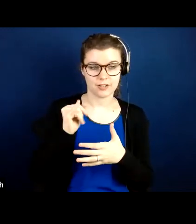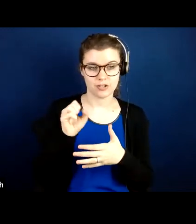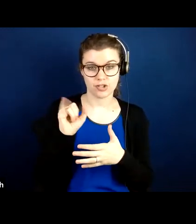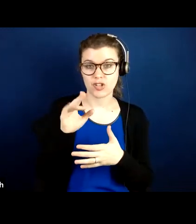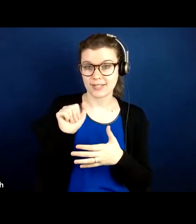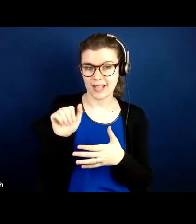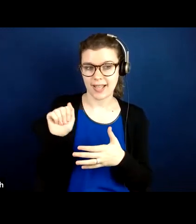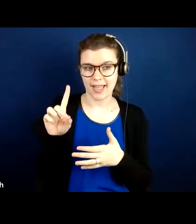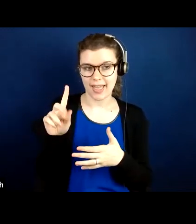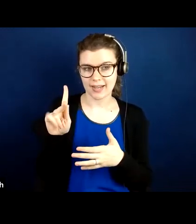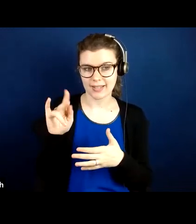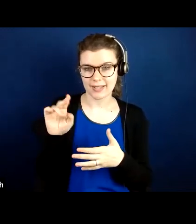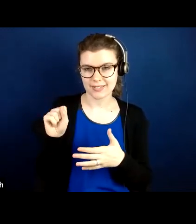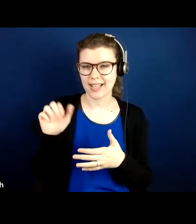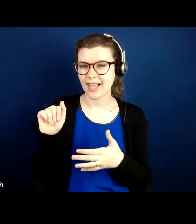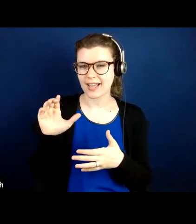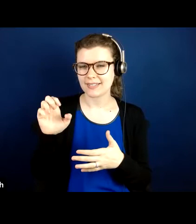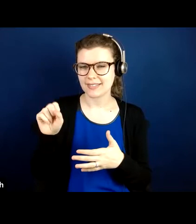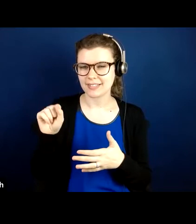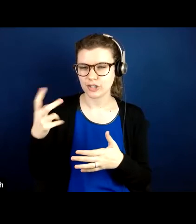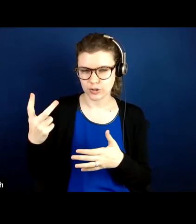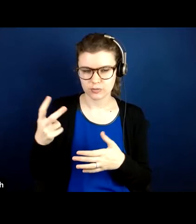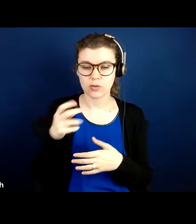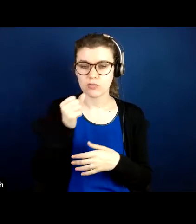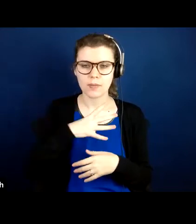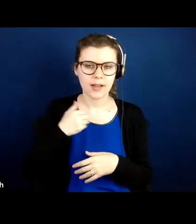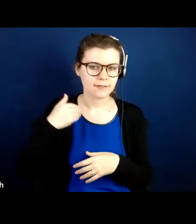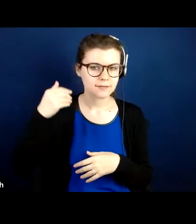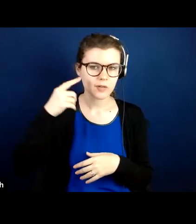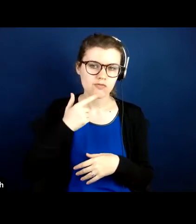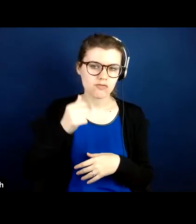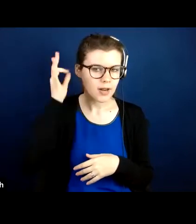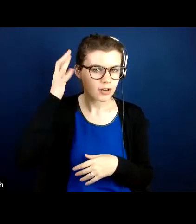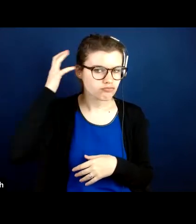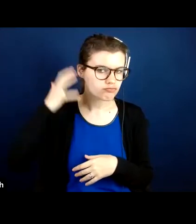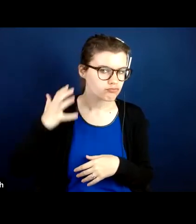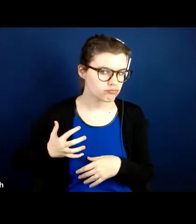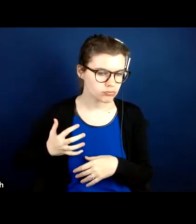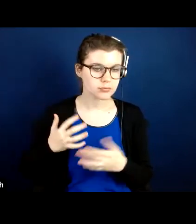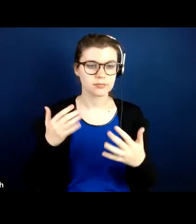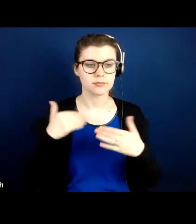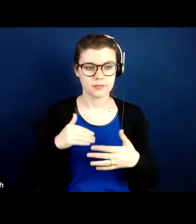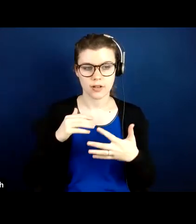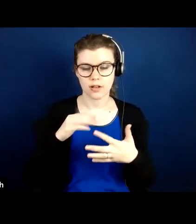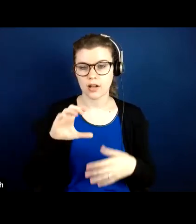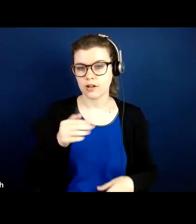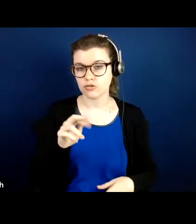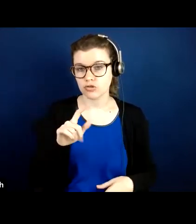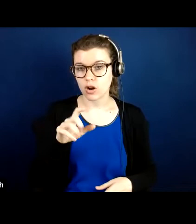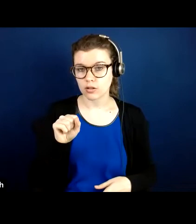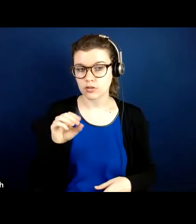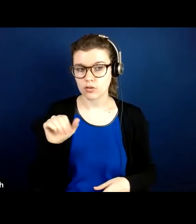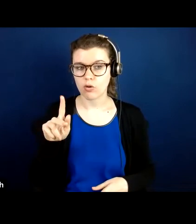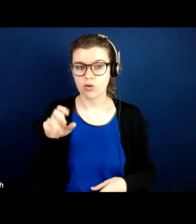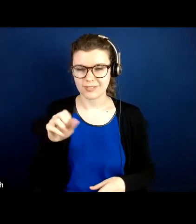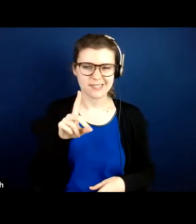access to a woman with long wavy red hair. Charles Oaks from disability partners, a man with brown gray